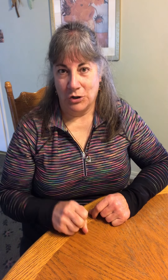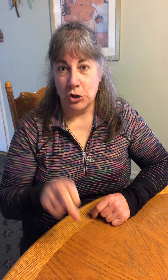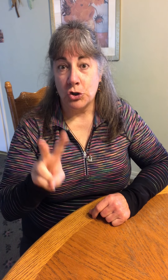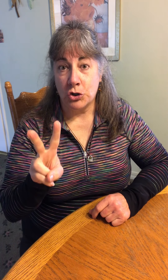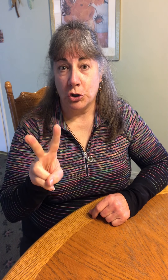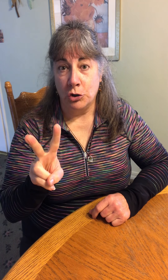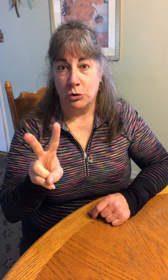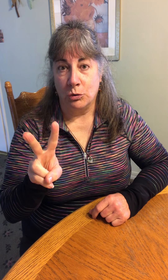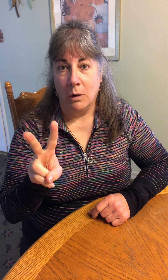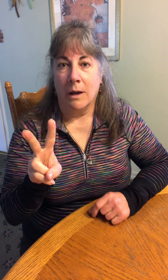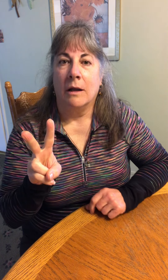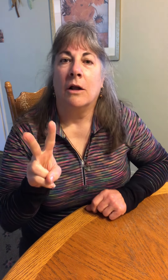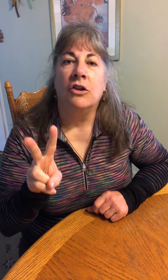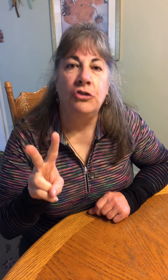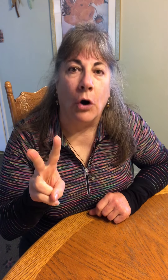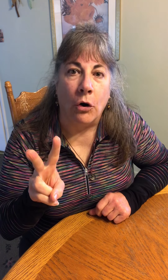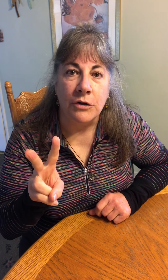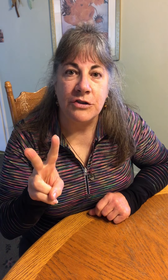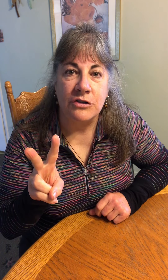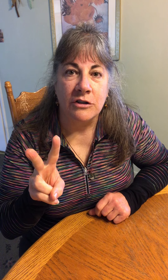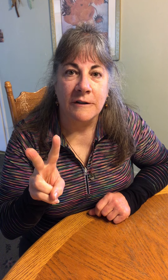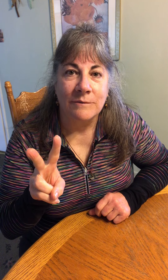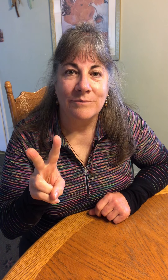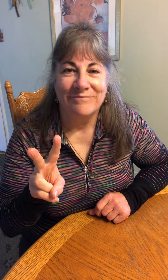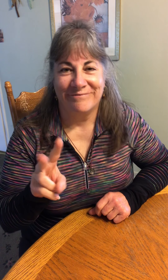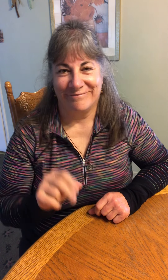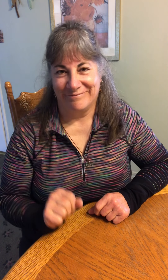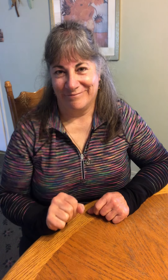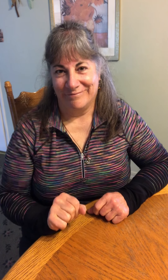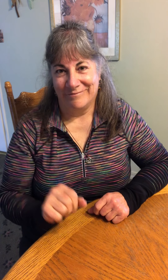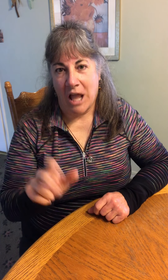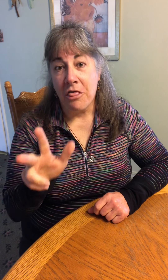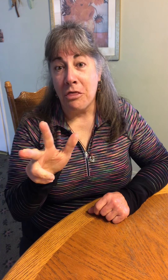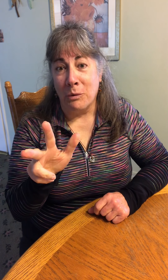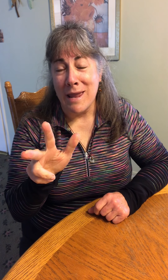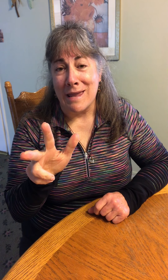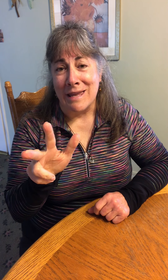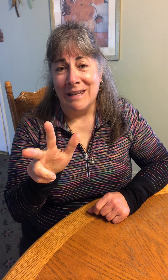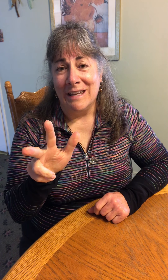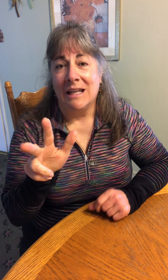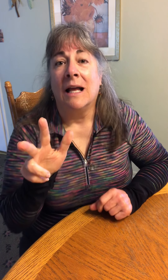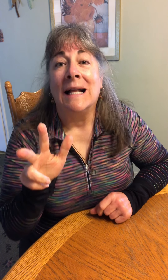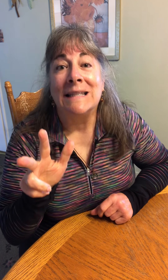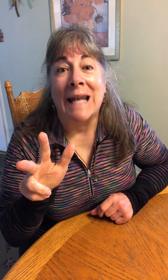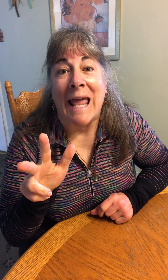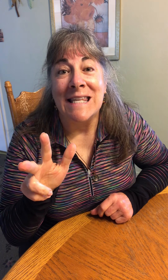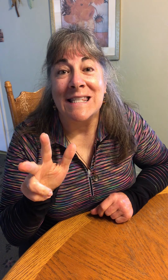Two. Dos. Three. Three. Tres.